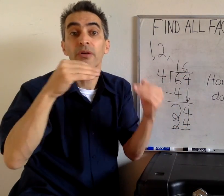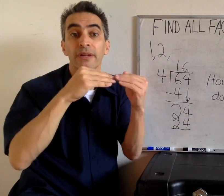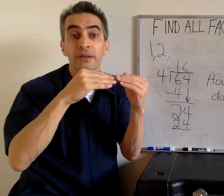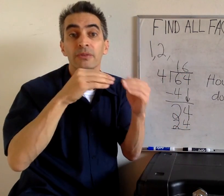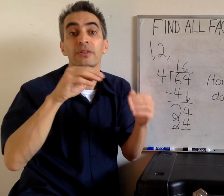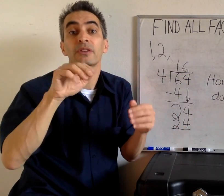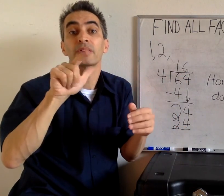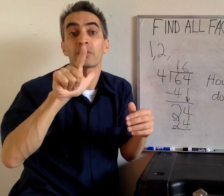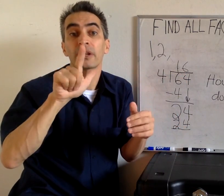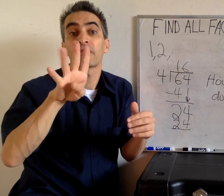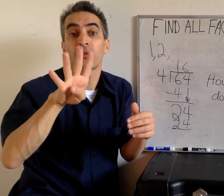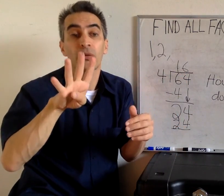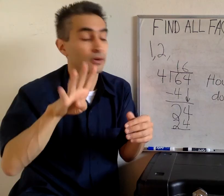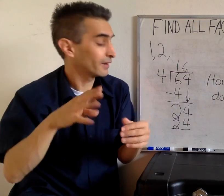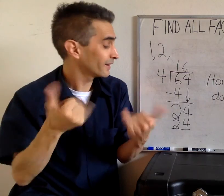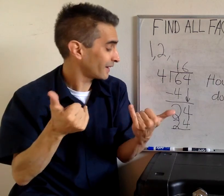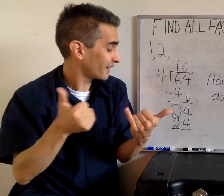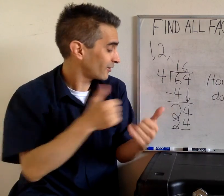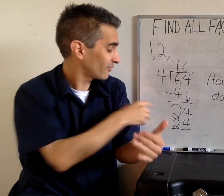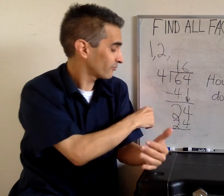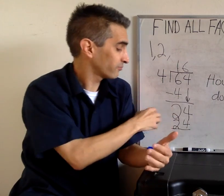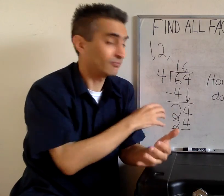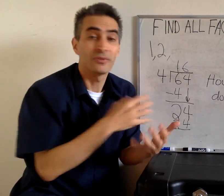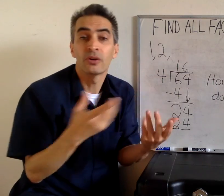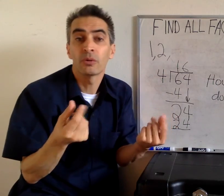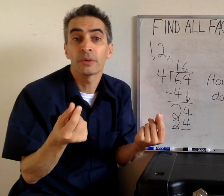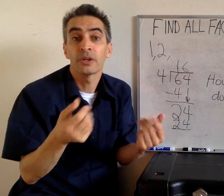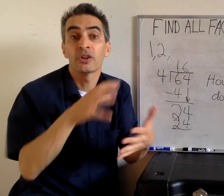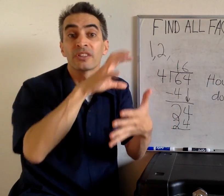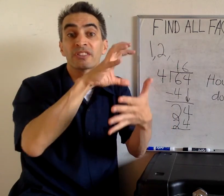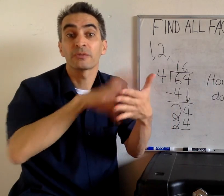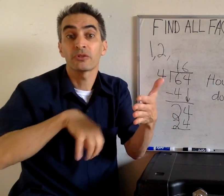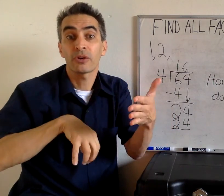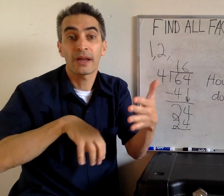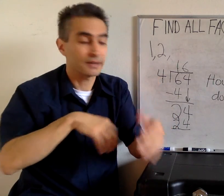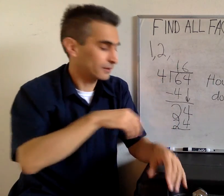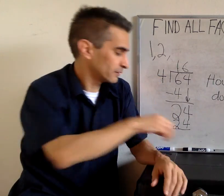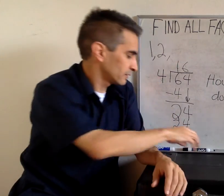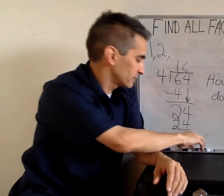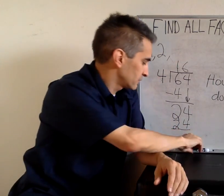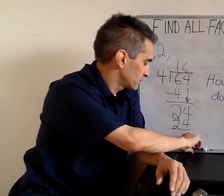6 times 4 equals 24. 6 what are we going to do? We're going to subtract.